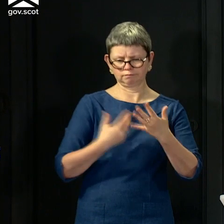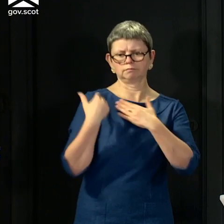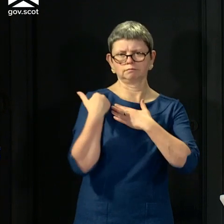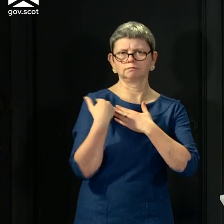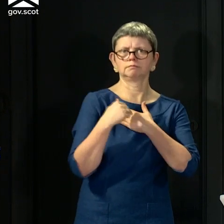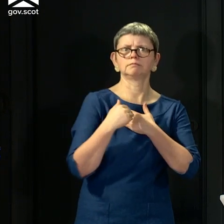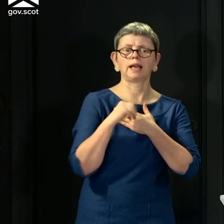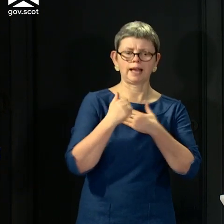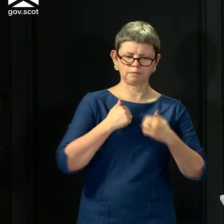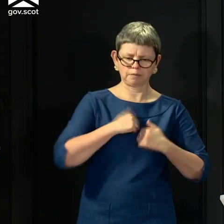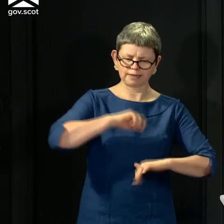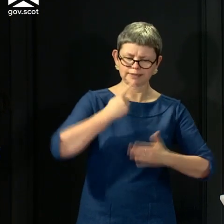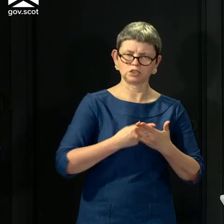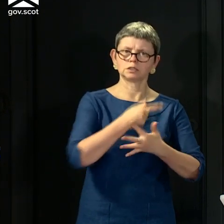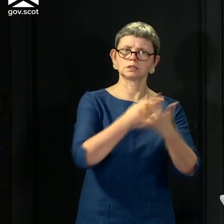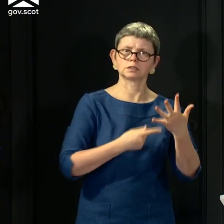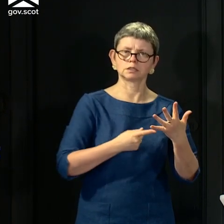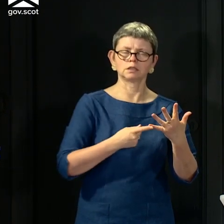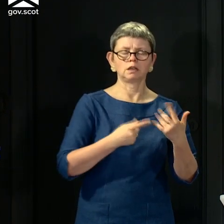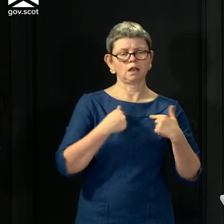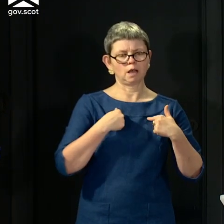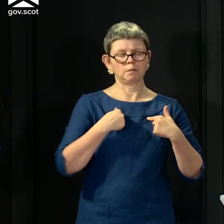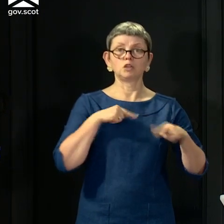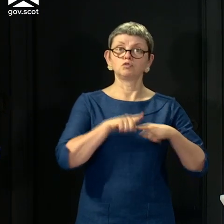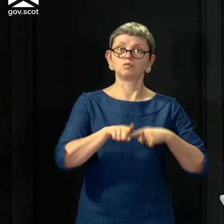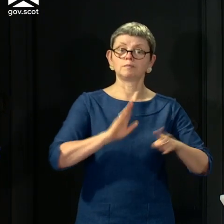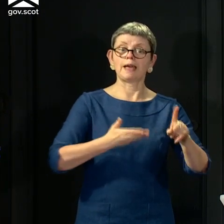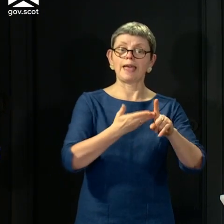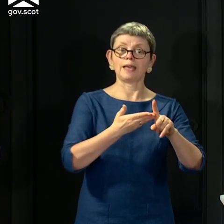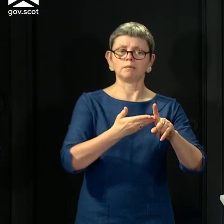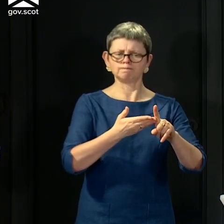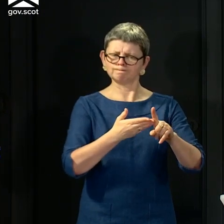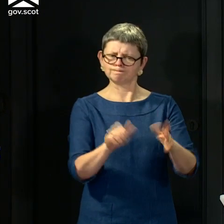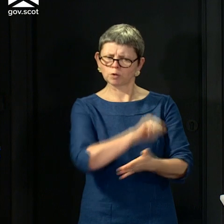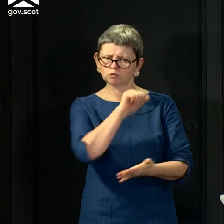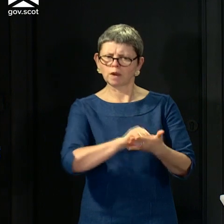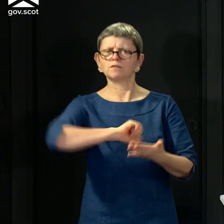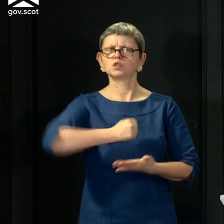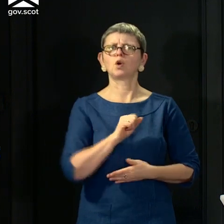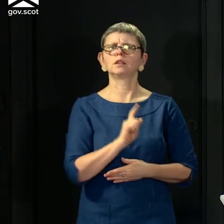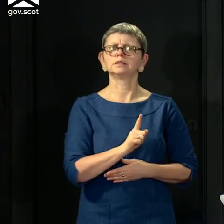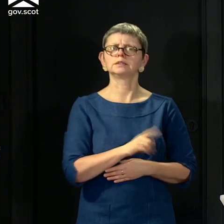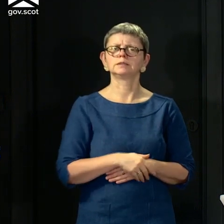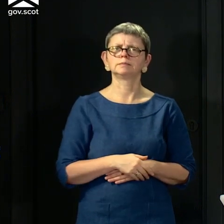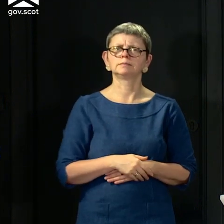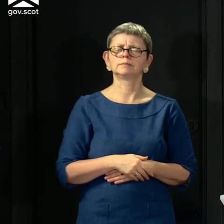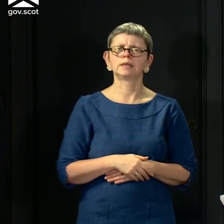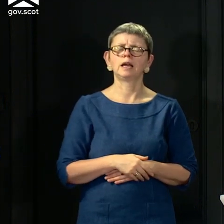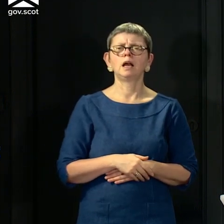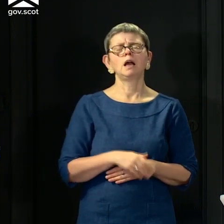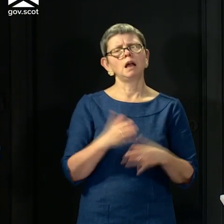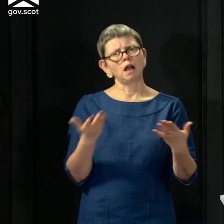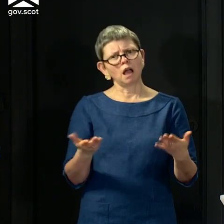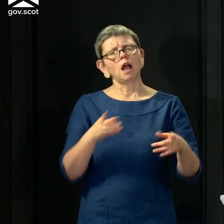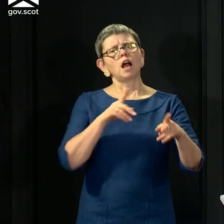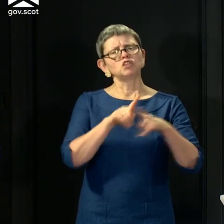trying to take the decisions I think are right for Scotland. I think in the main, that continues to mean trying to operate on as